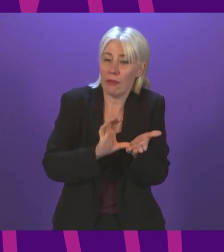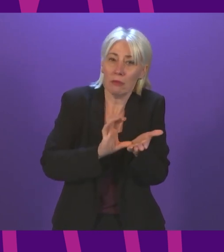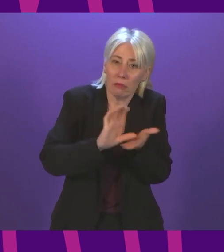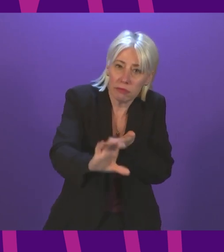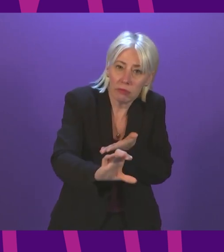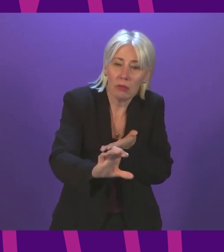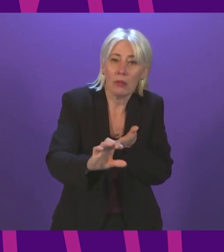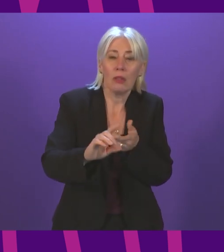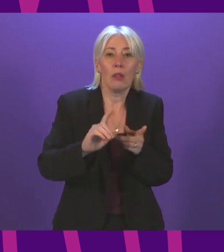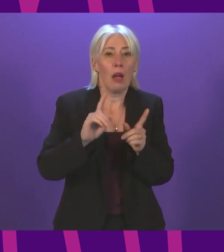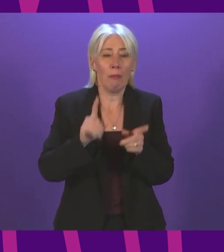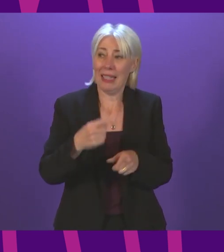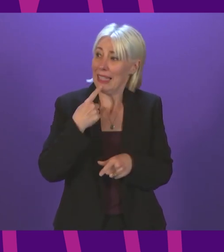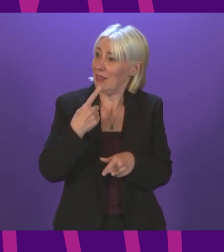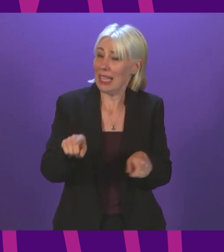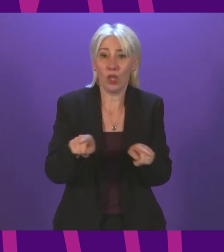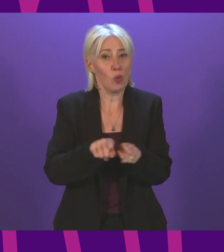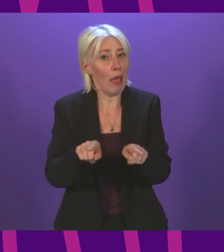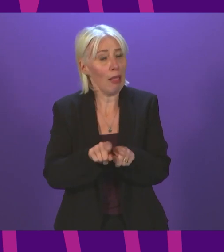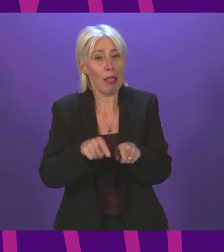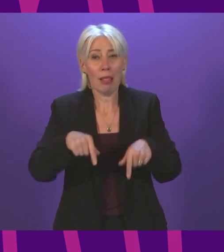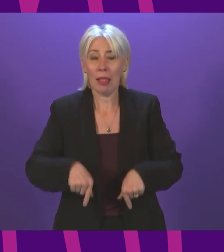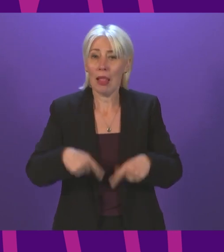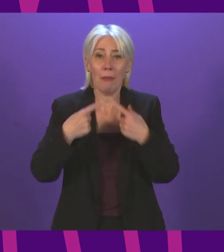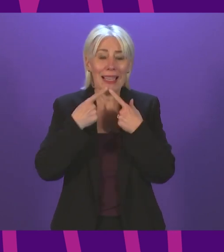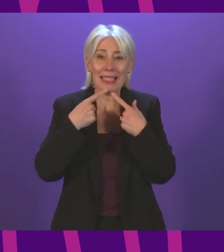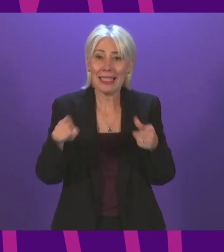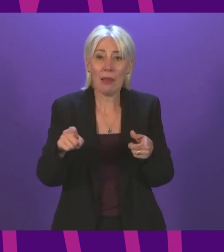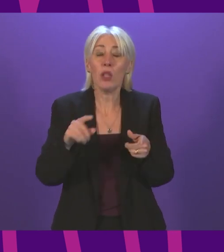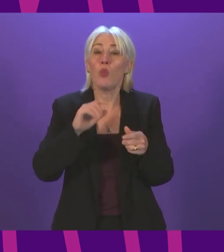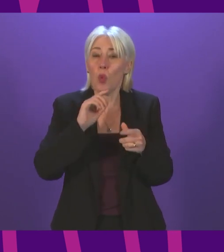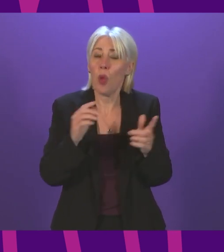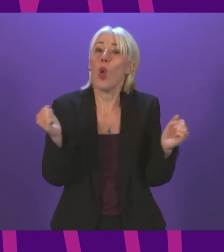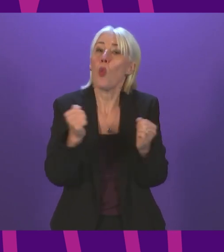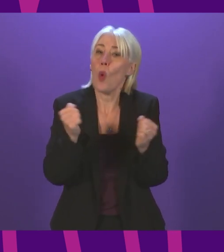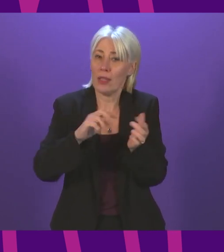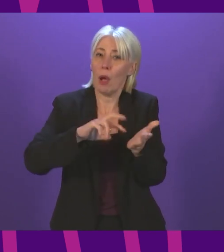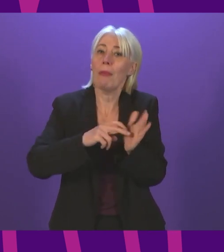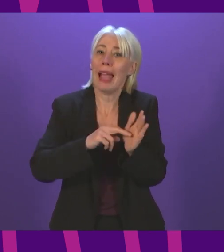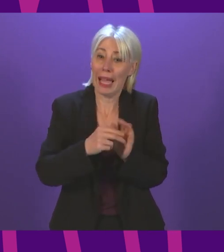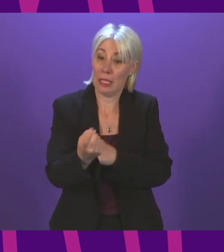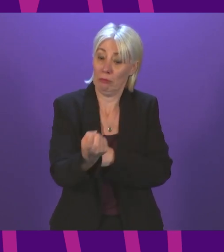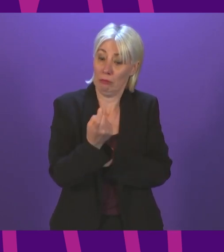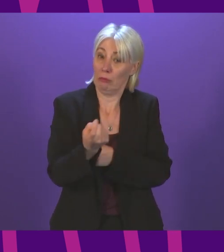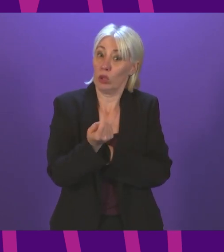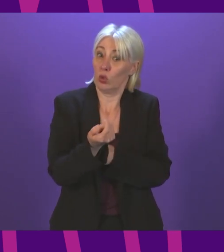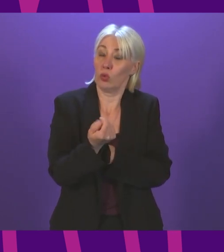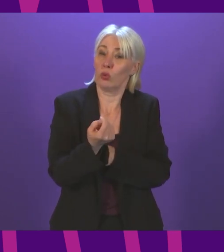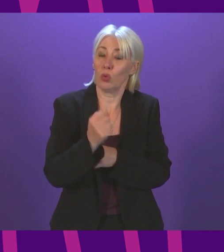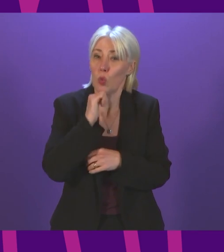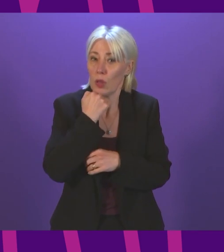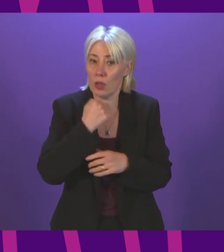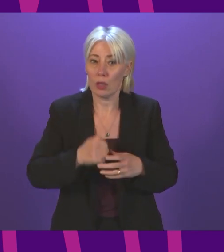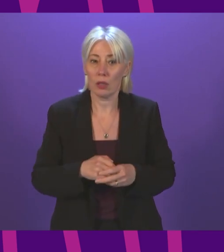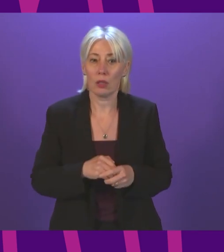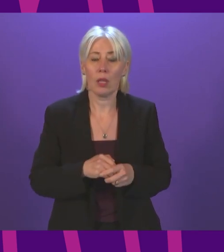investment. But, as I again have mentioned in my statement, we will bring forward a winter plan and bring that forward imminently. Thank you, Madam Secretary.